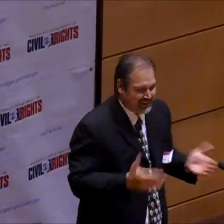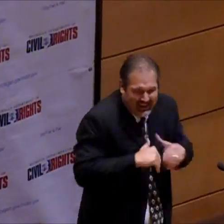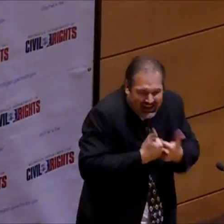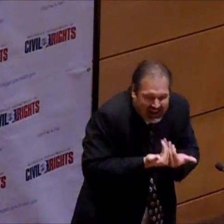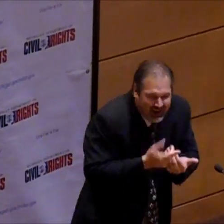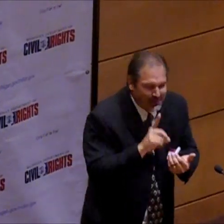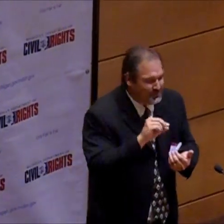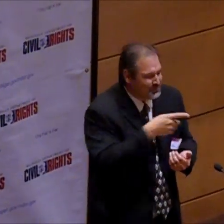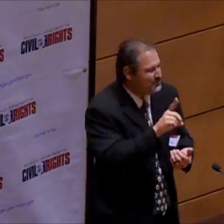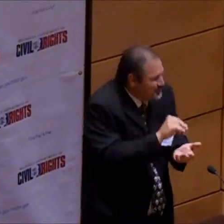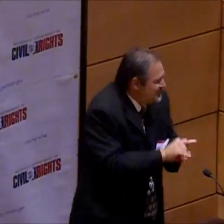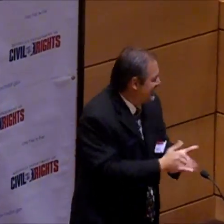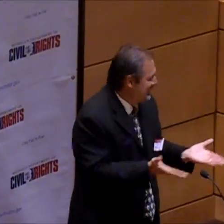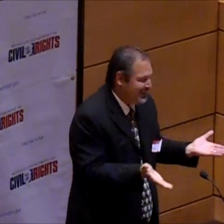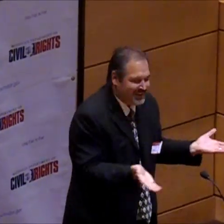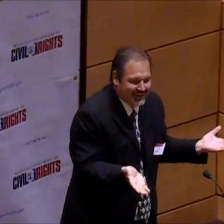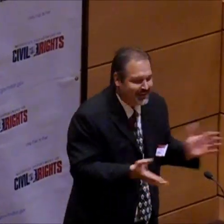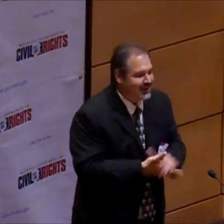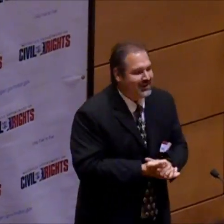do you do that? How can you separate yourself from that?